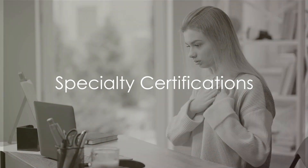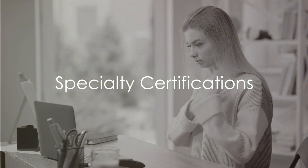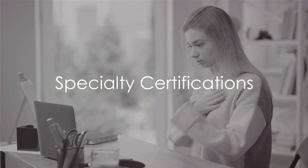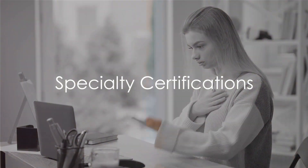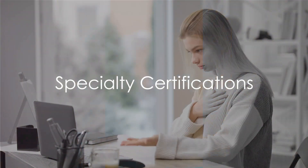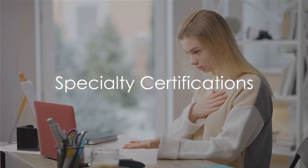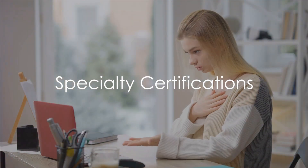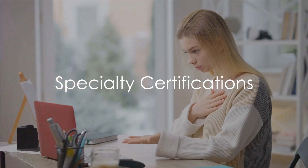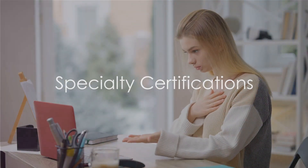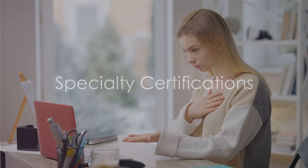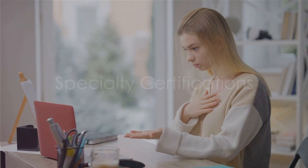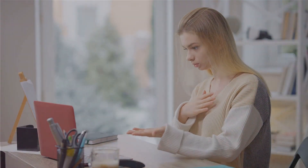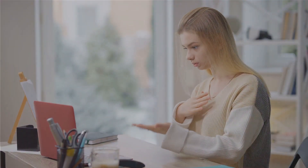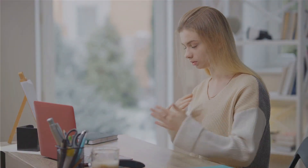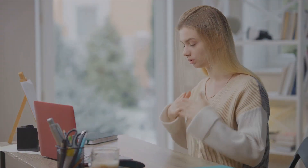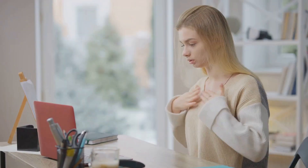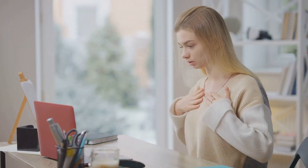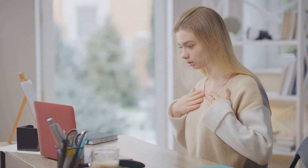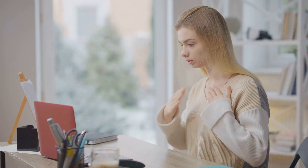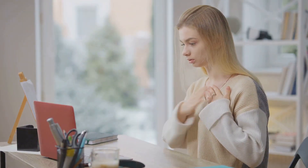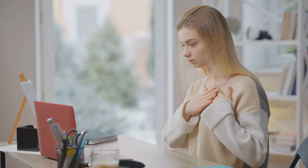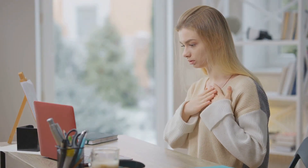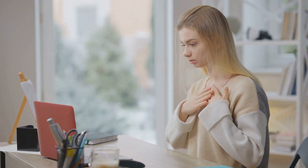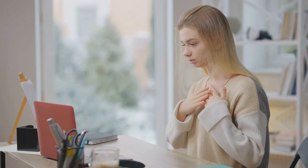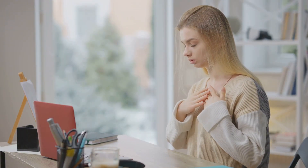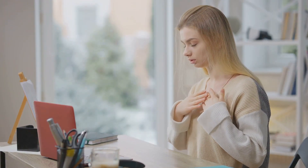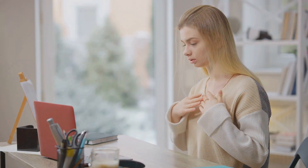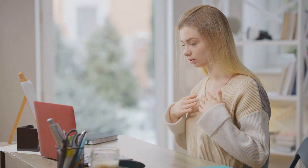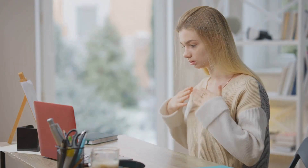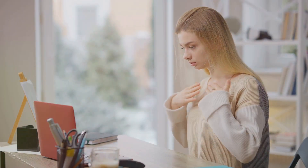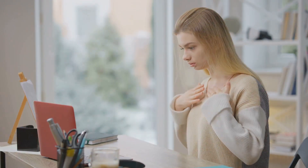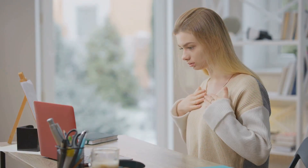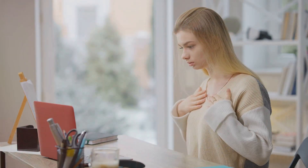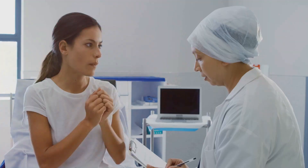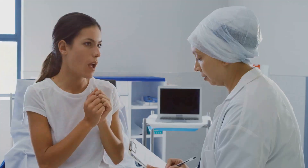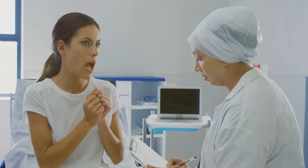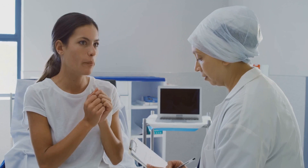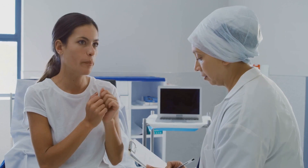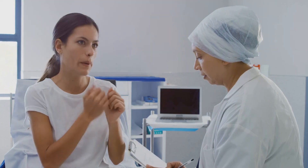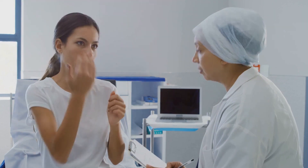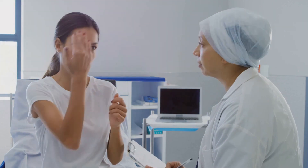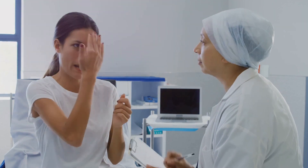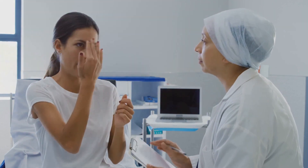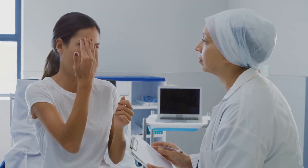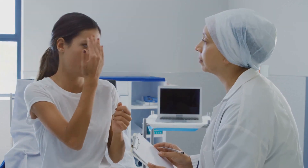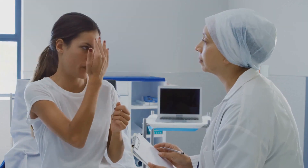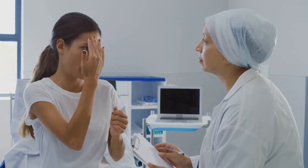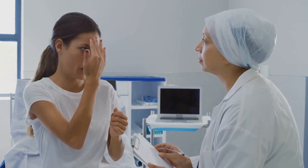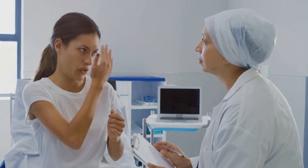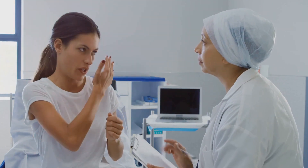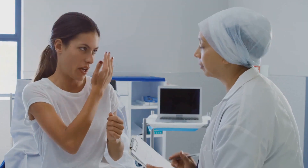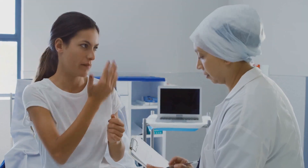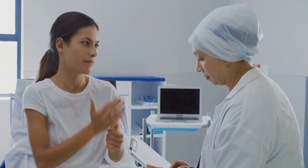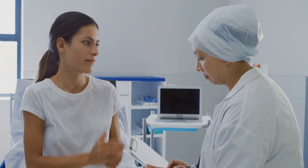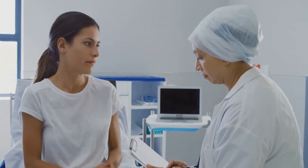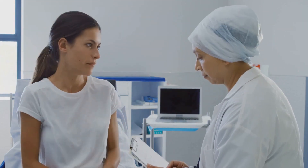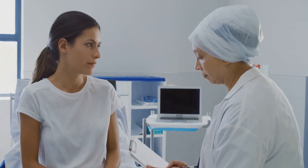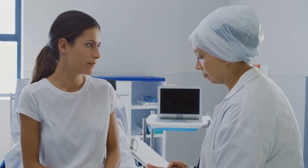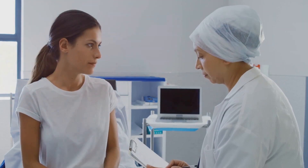levels and specialty certifications in interpreting? Indeed, some interpreters go the extra mile to train in legal